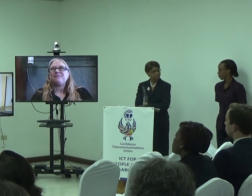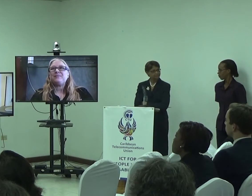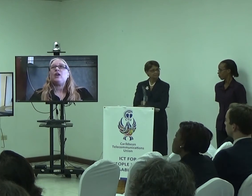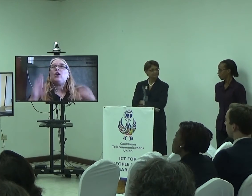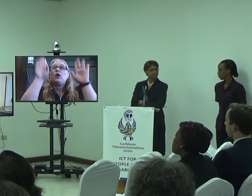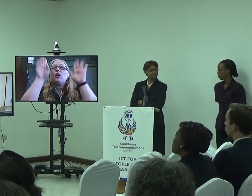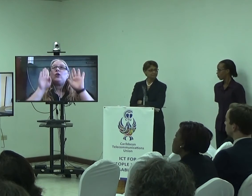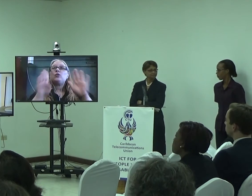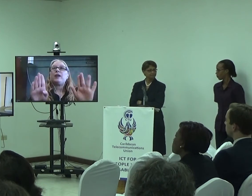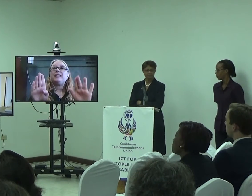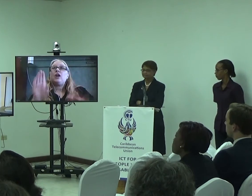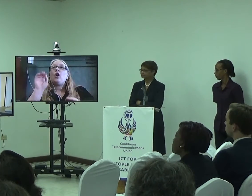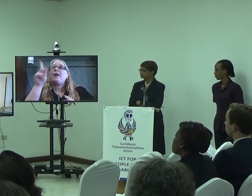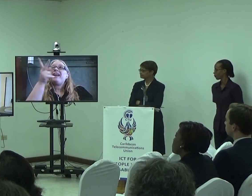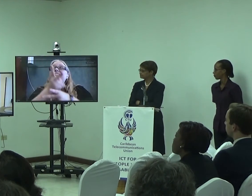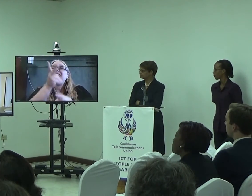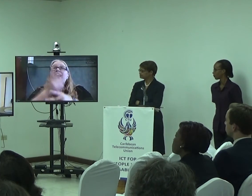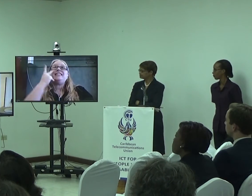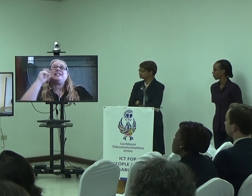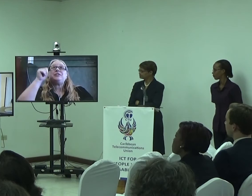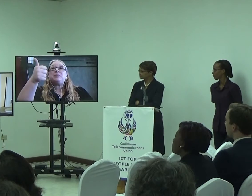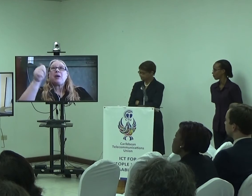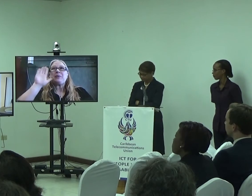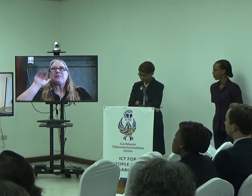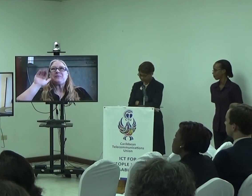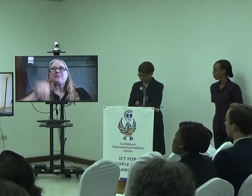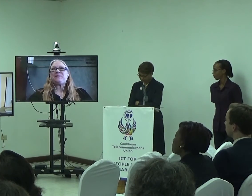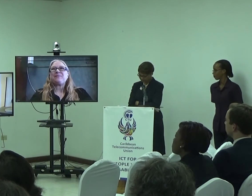great thank you see you tomorrow bye